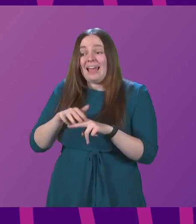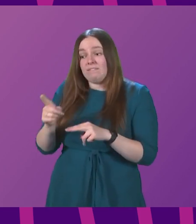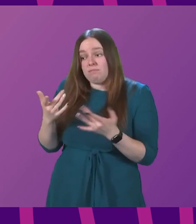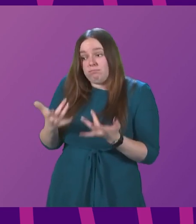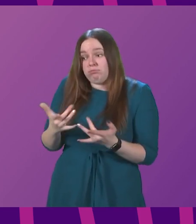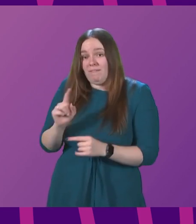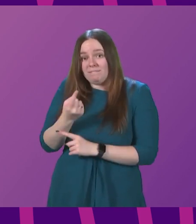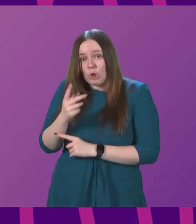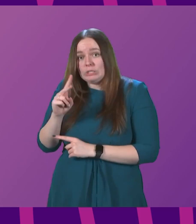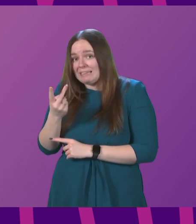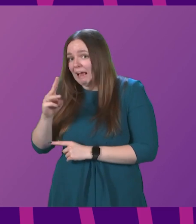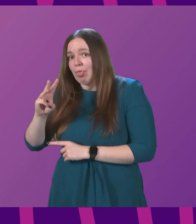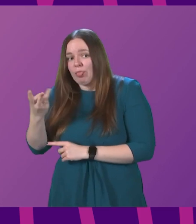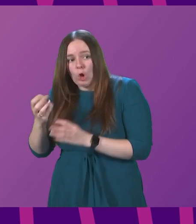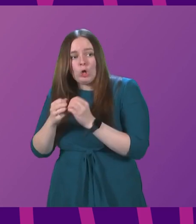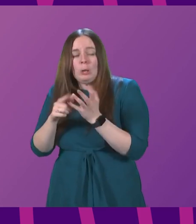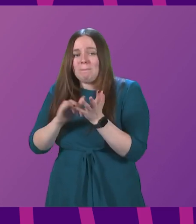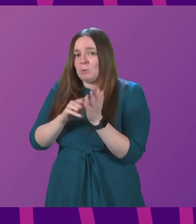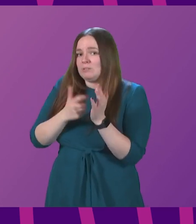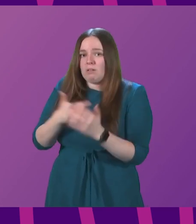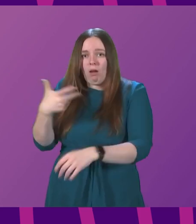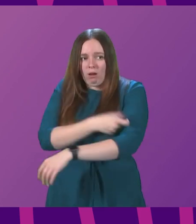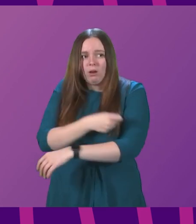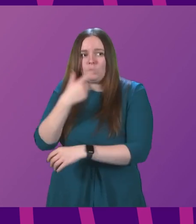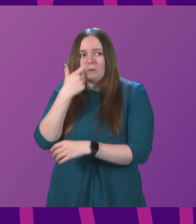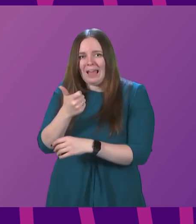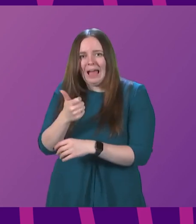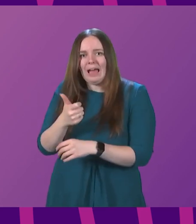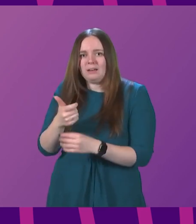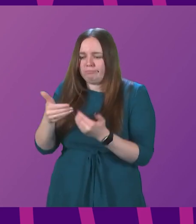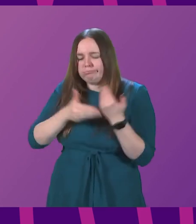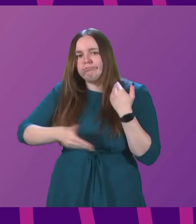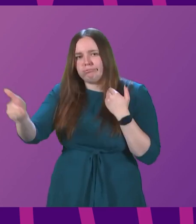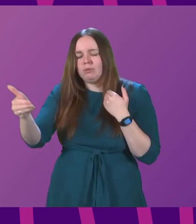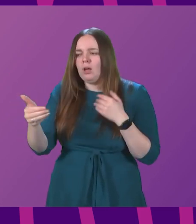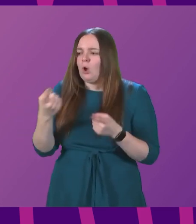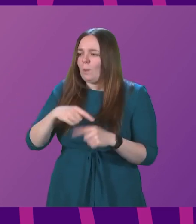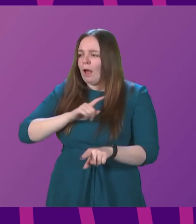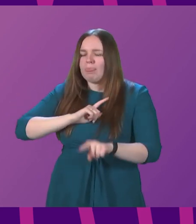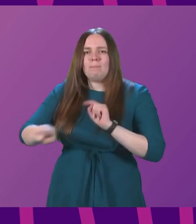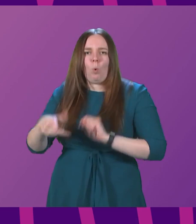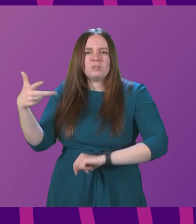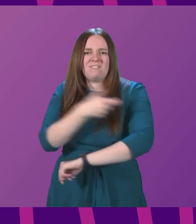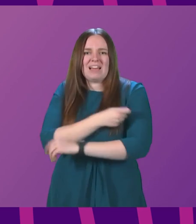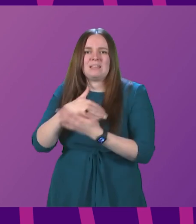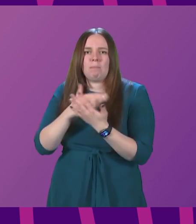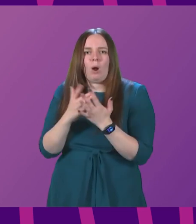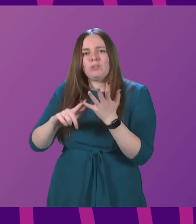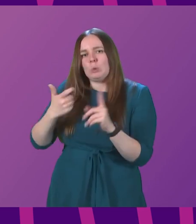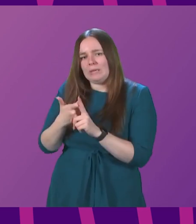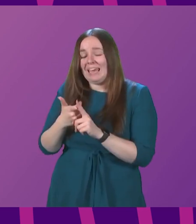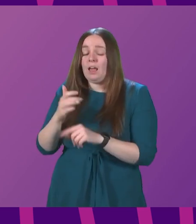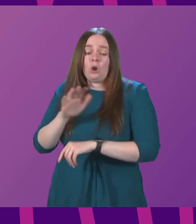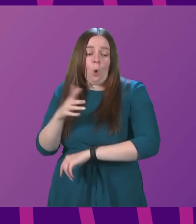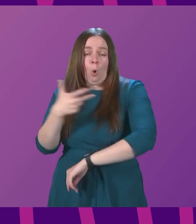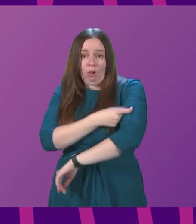had your first, second, third or booster dose well into the future. We are the most vaccinated part of the UK in all of these